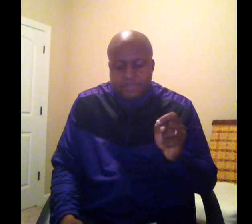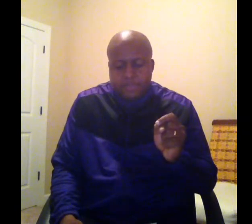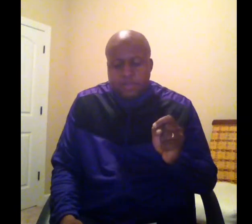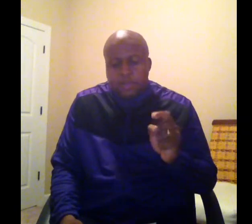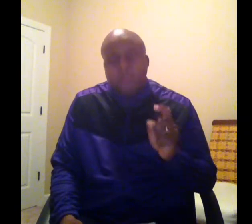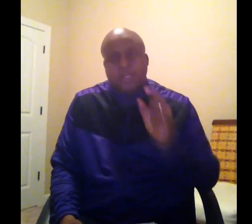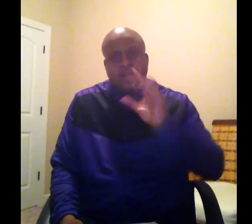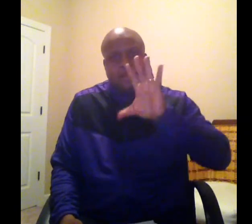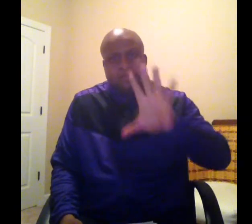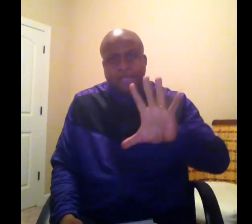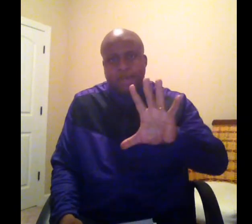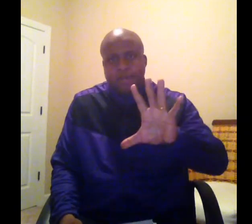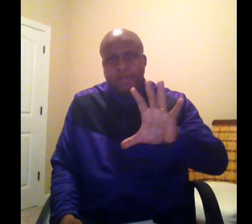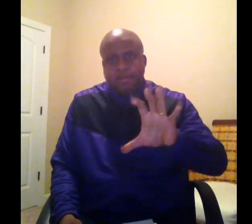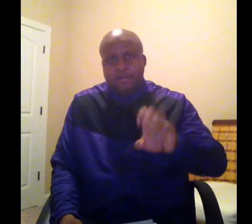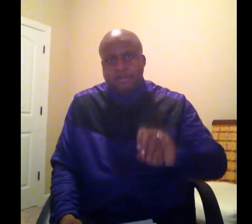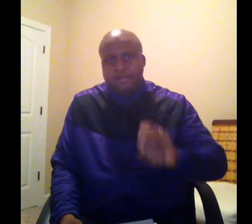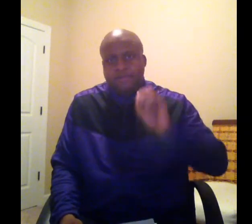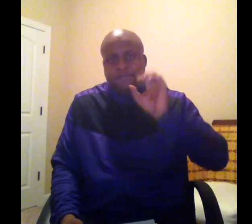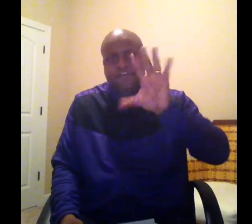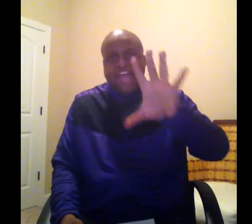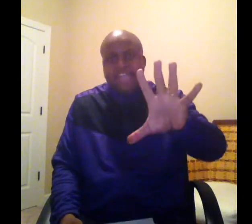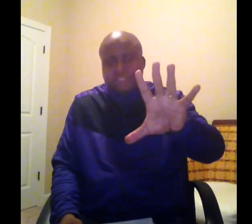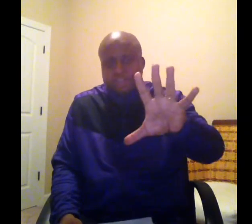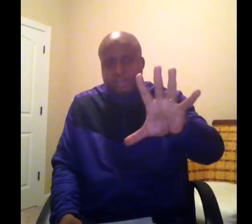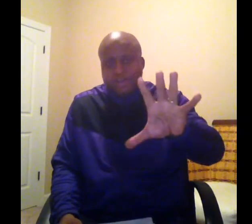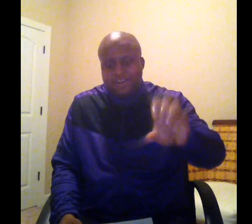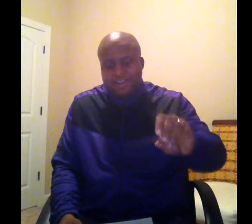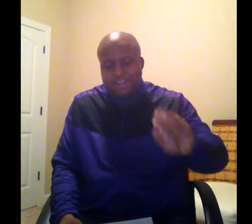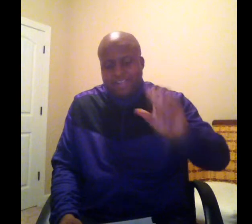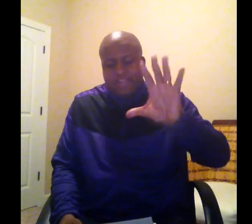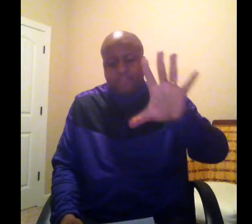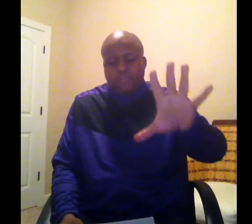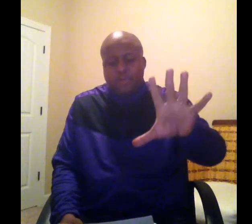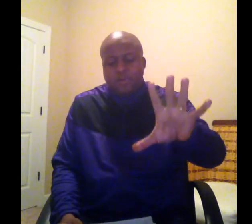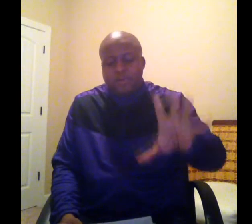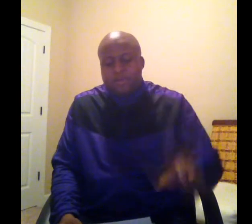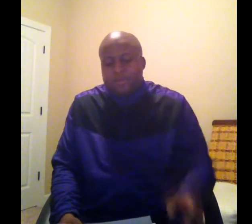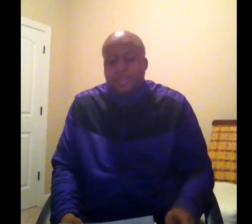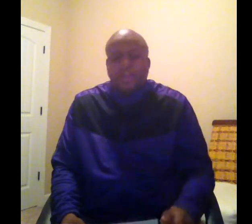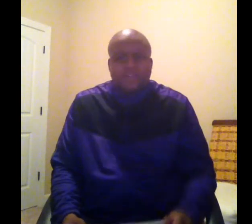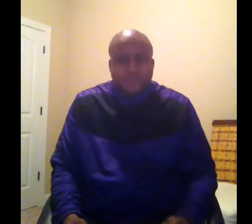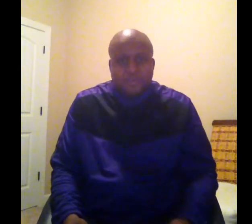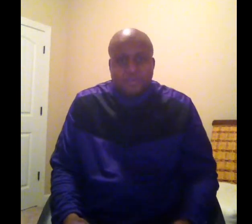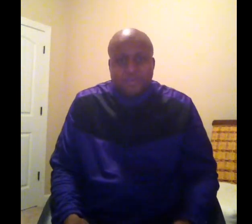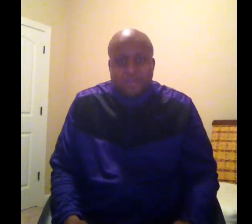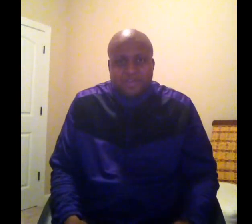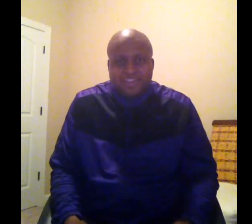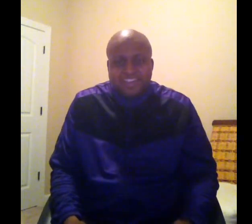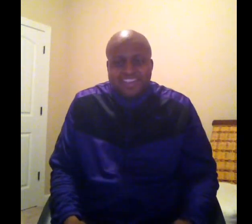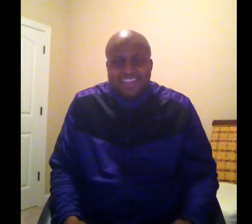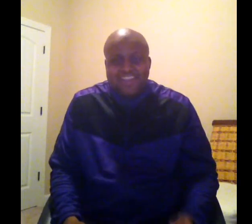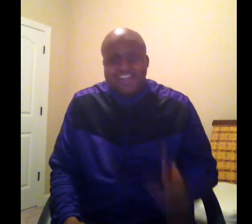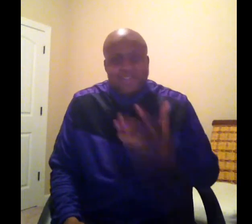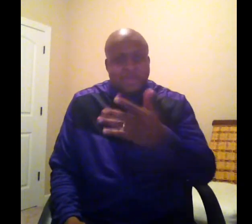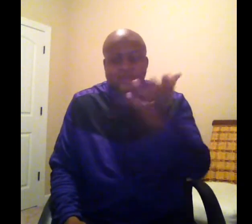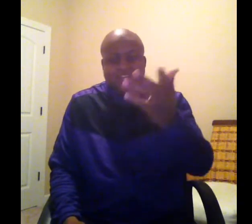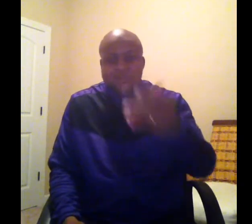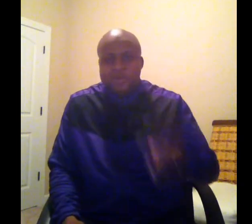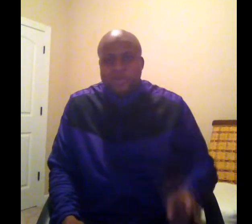You're becoming better, faster, and stronger because of your struggles. Now, you know, many of you all